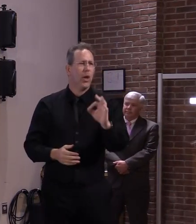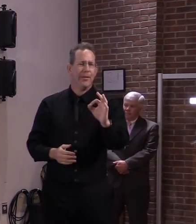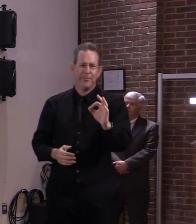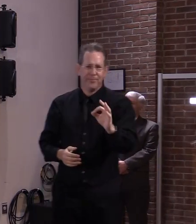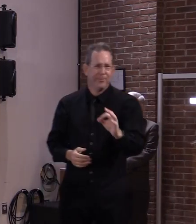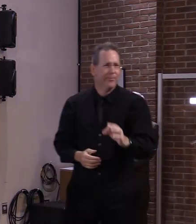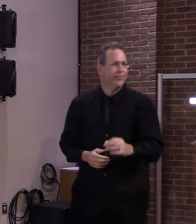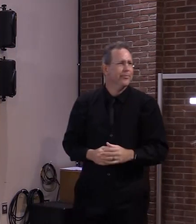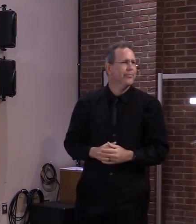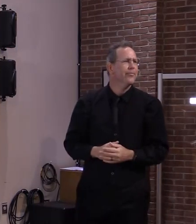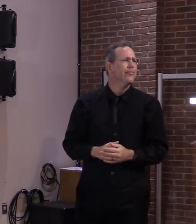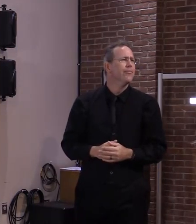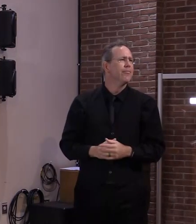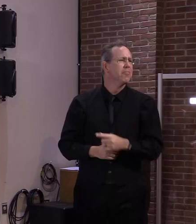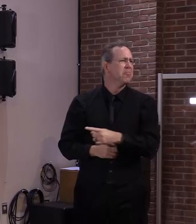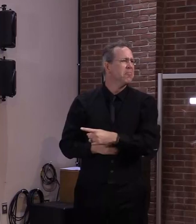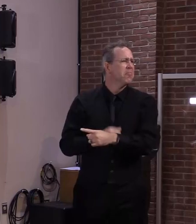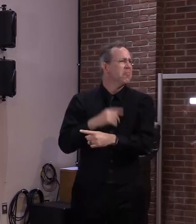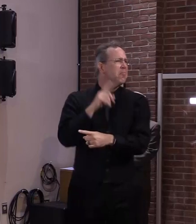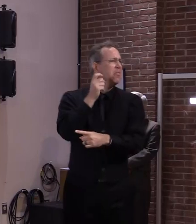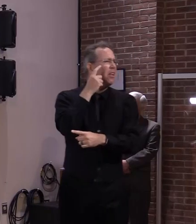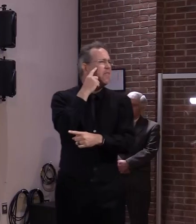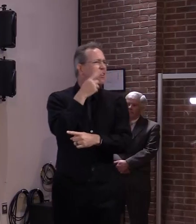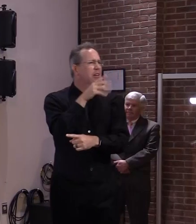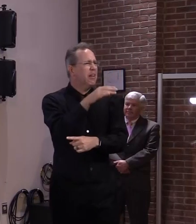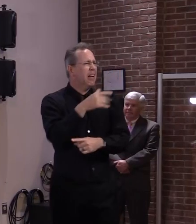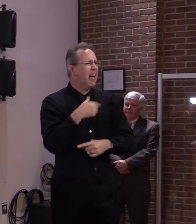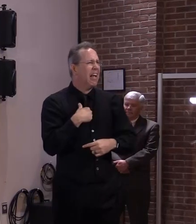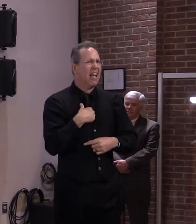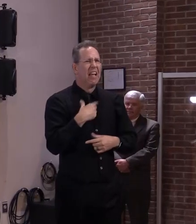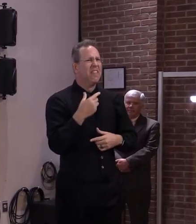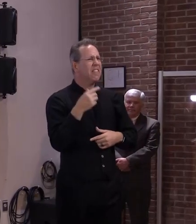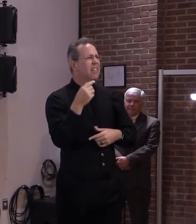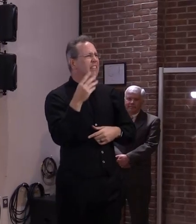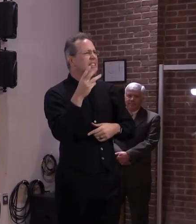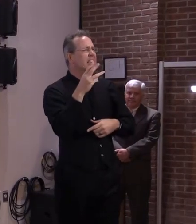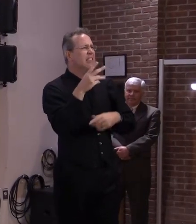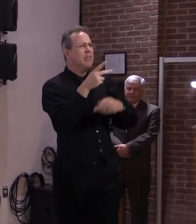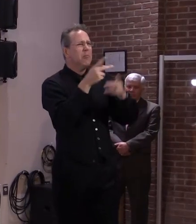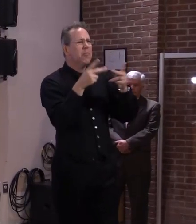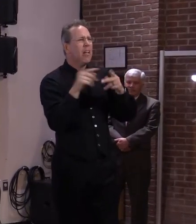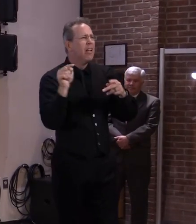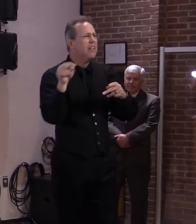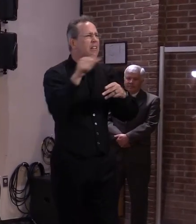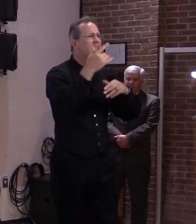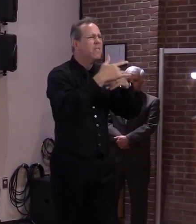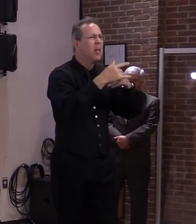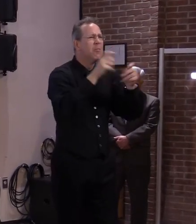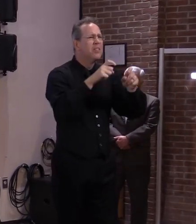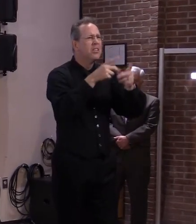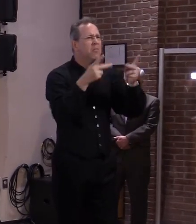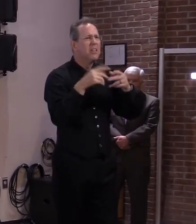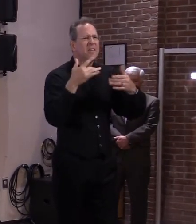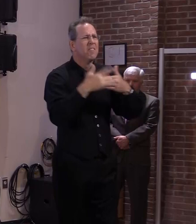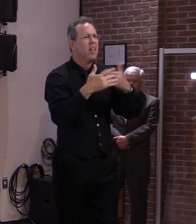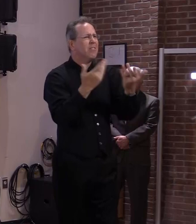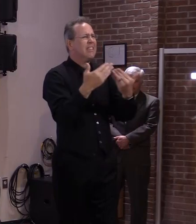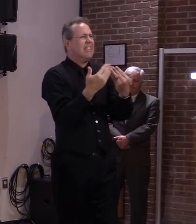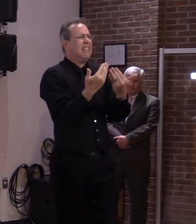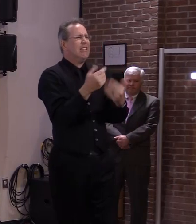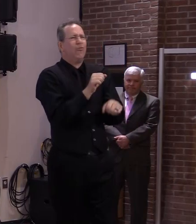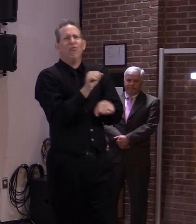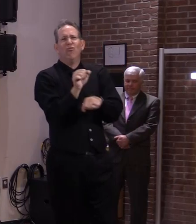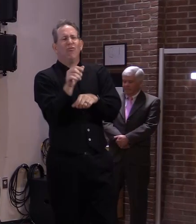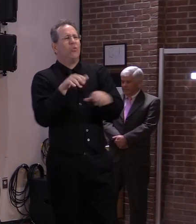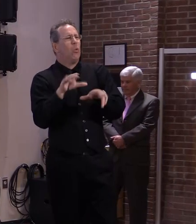fixed sites still available, I believe. So it is easy to accomplish and it's free. So take advantage of